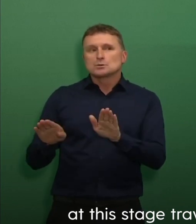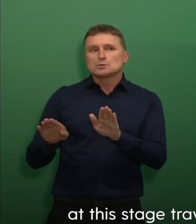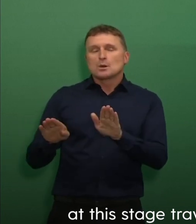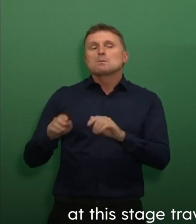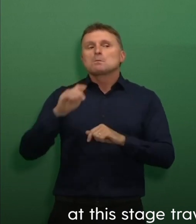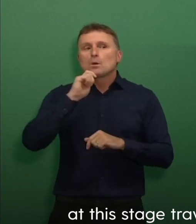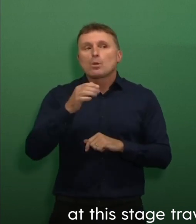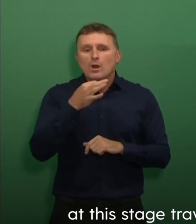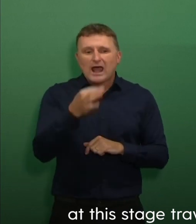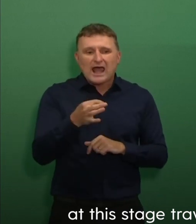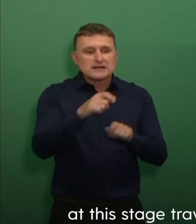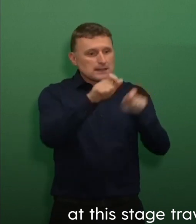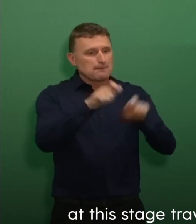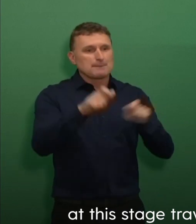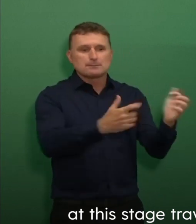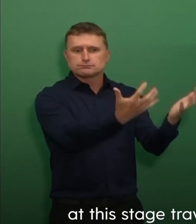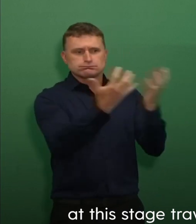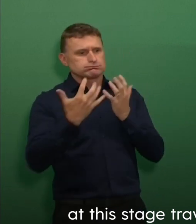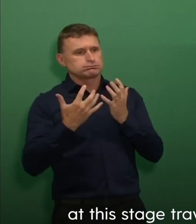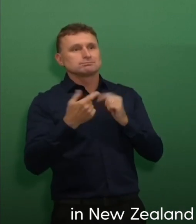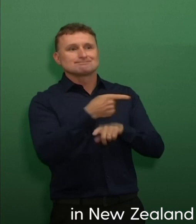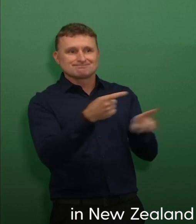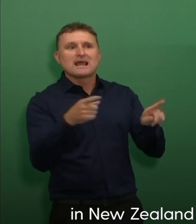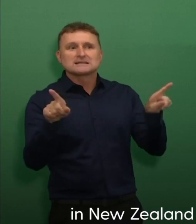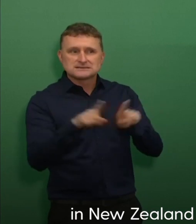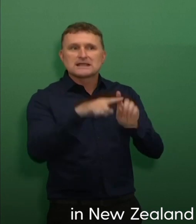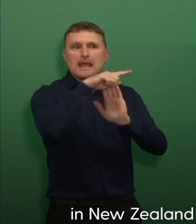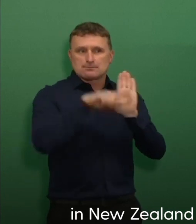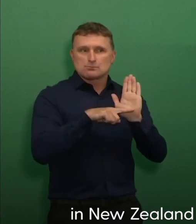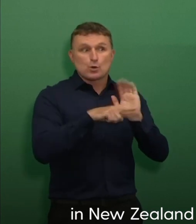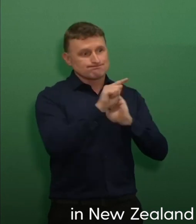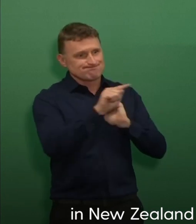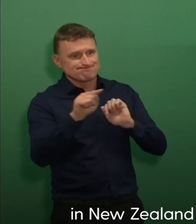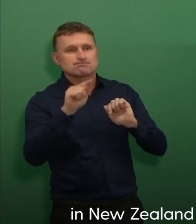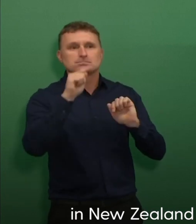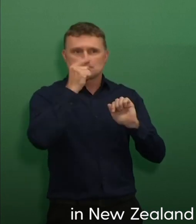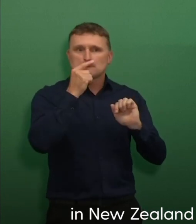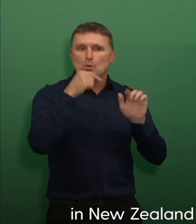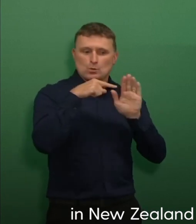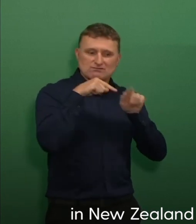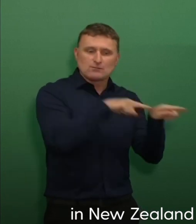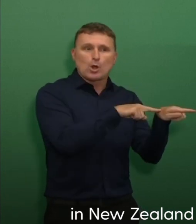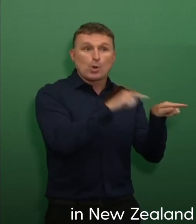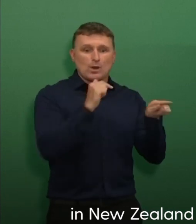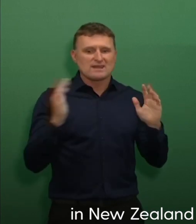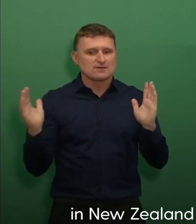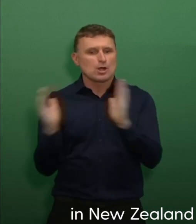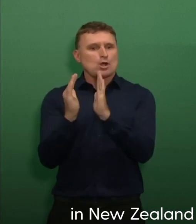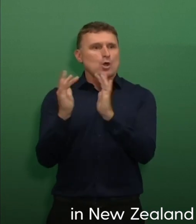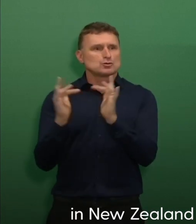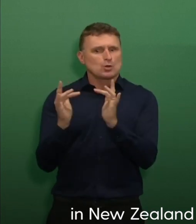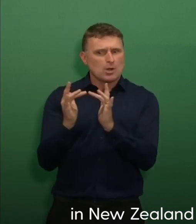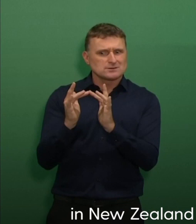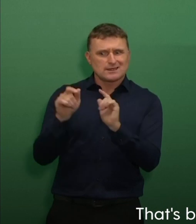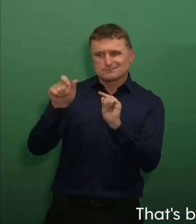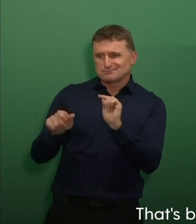be asked to follow broadly the same requirements we have in New Zealand for people who are deemed close contacts at the time of